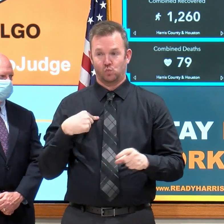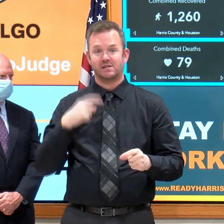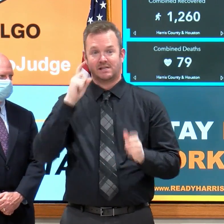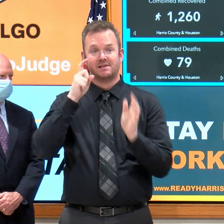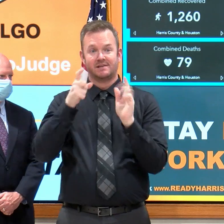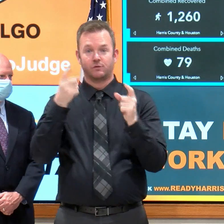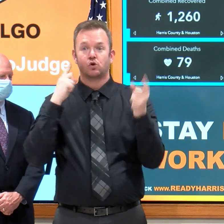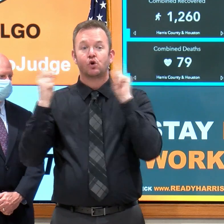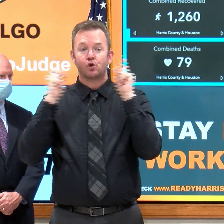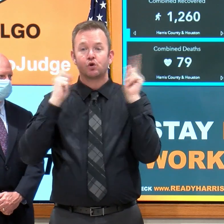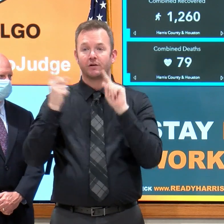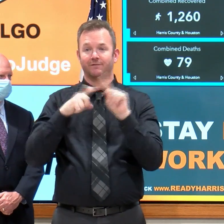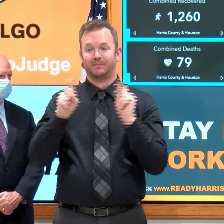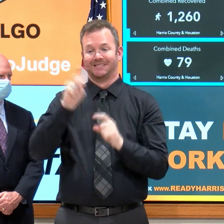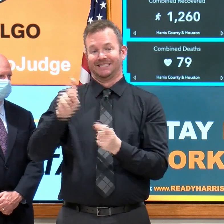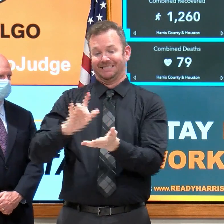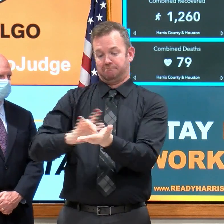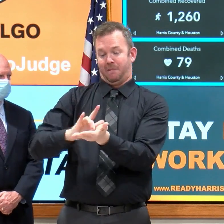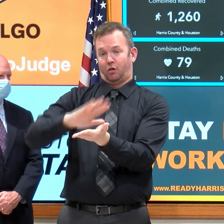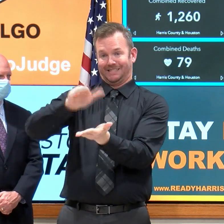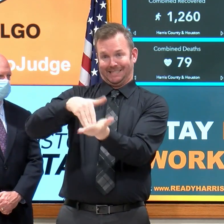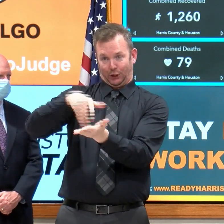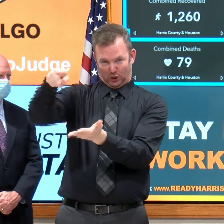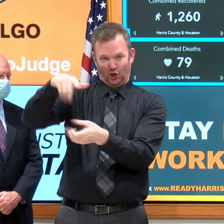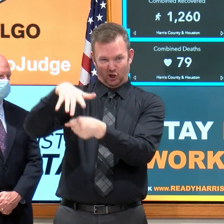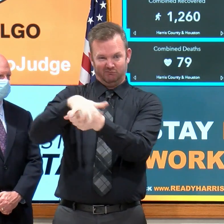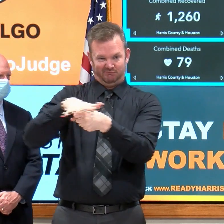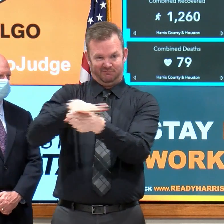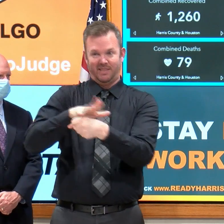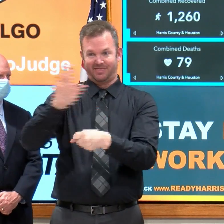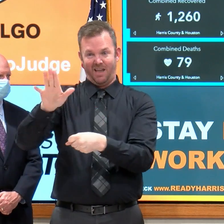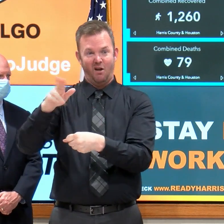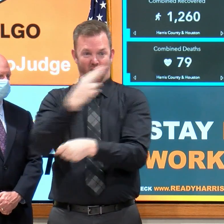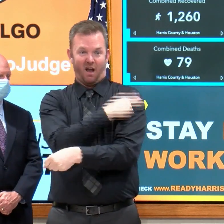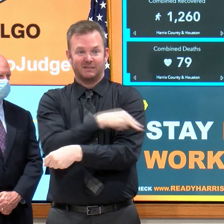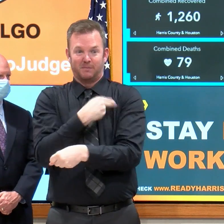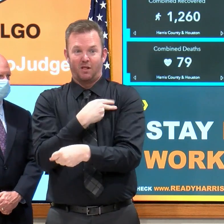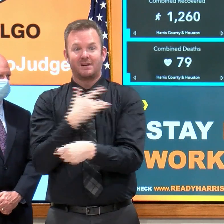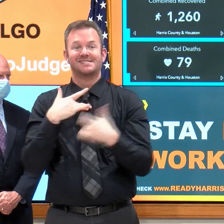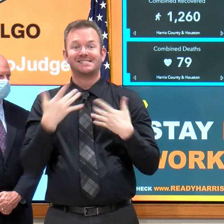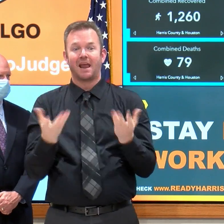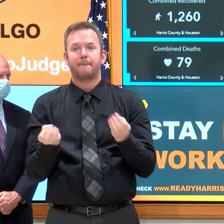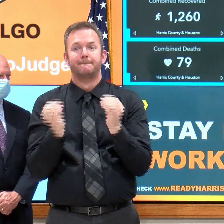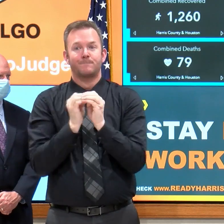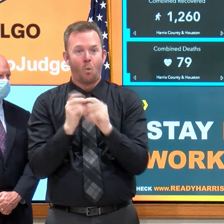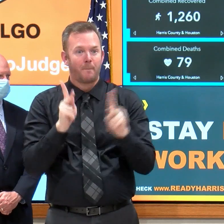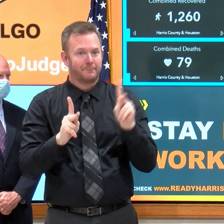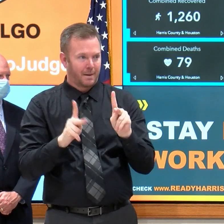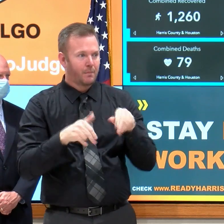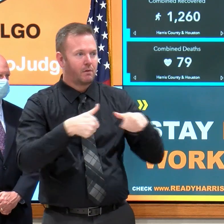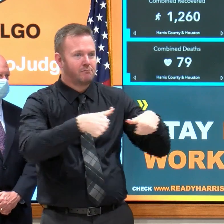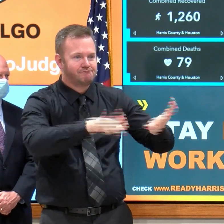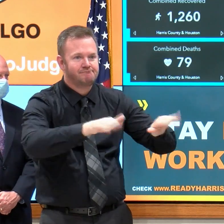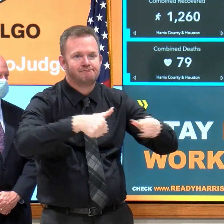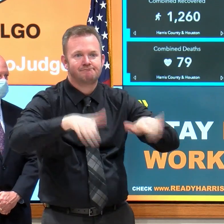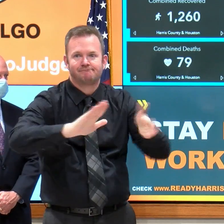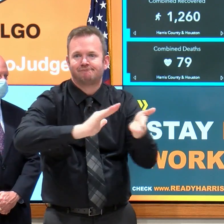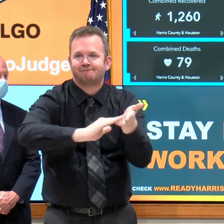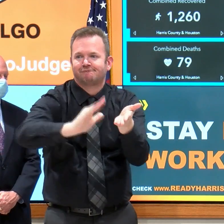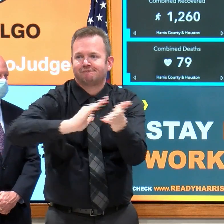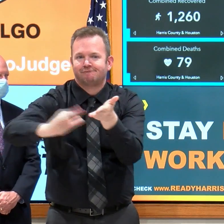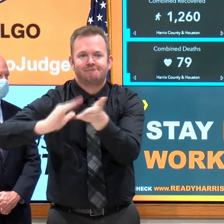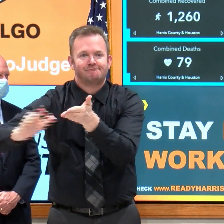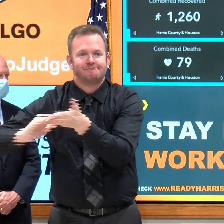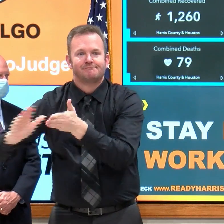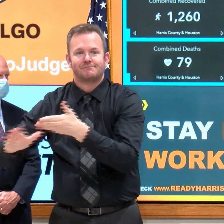hospitals, there appear to be more discharges from the hospital than people who are in the hospitals, at